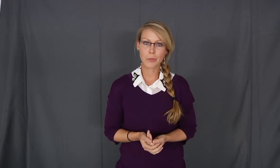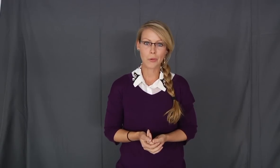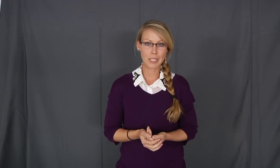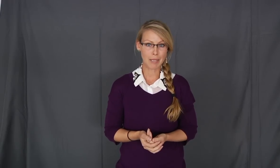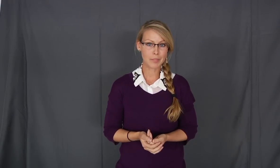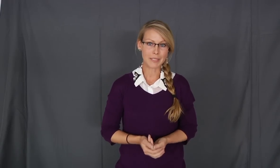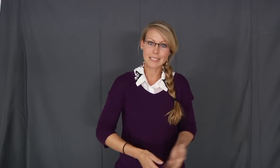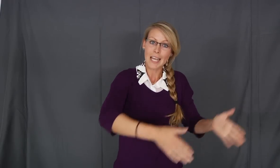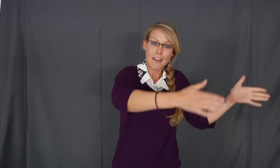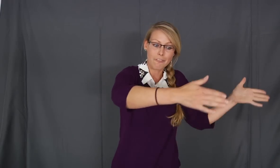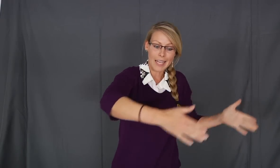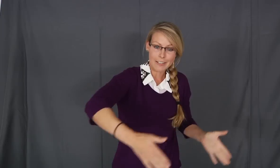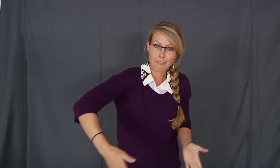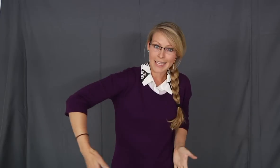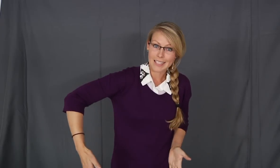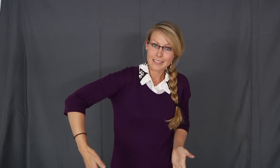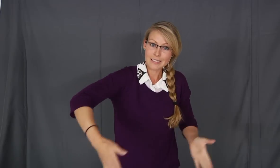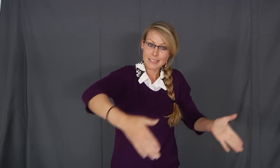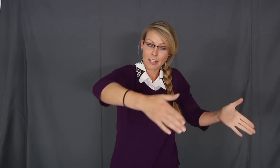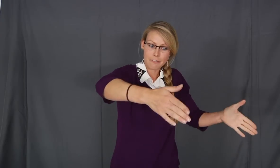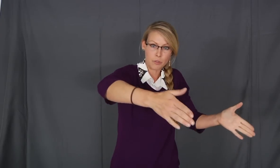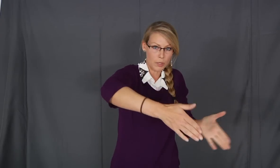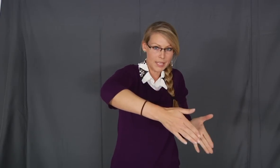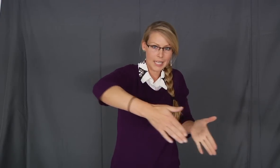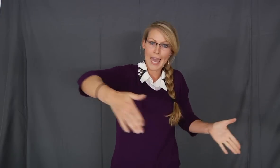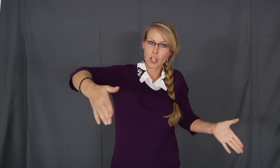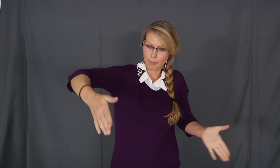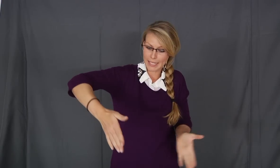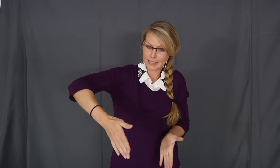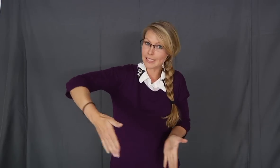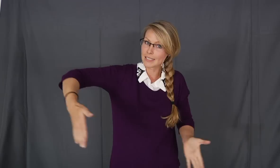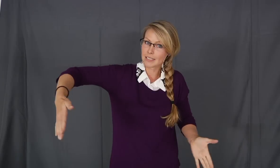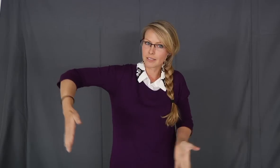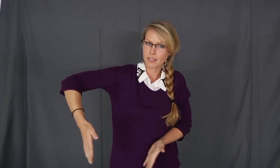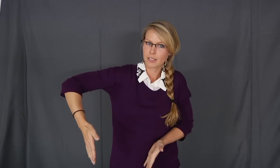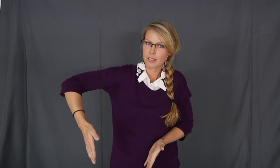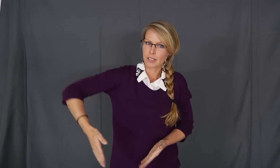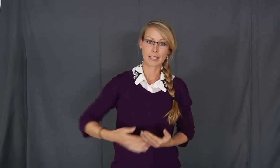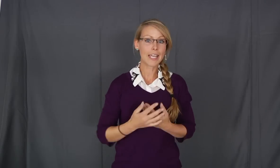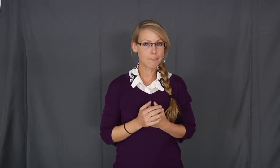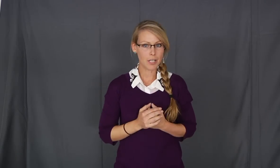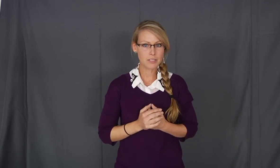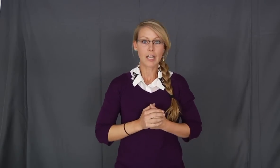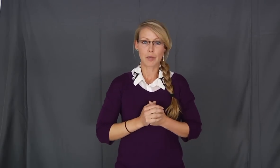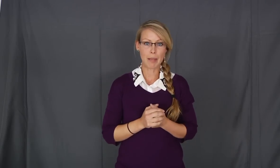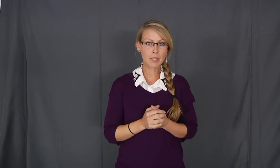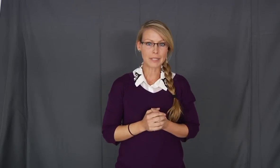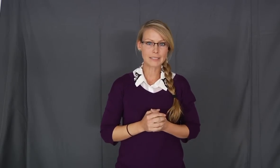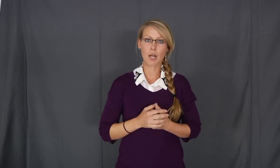recording bumble bees flying in flight tunnels of different width and complexity. And I have found that bumble bees are